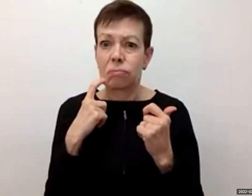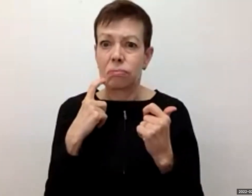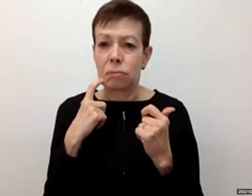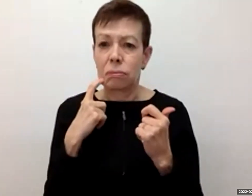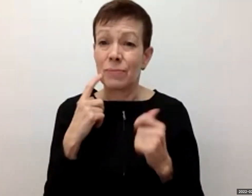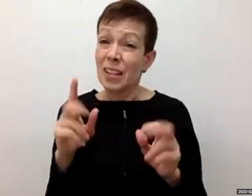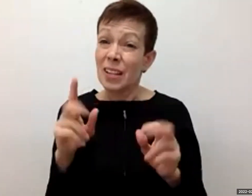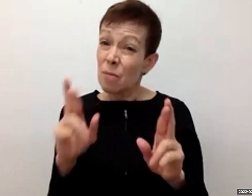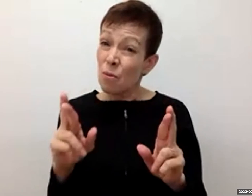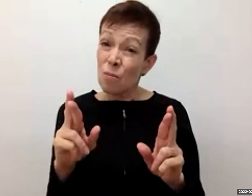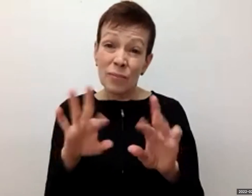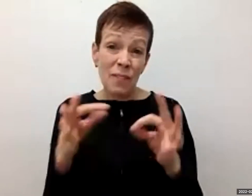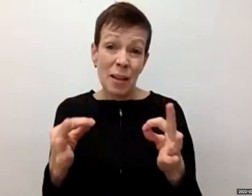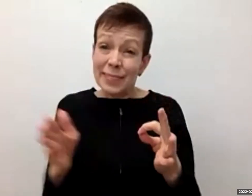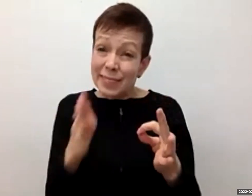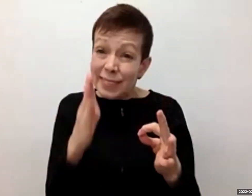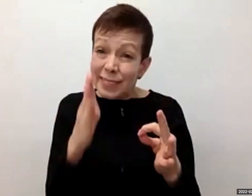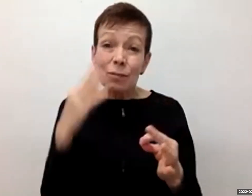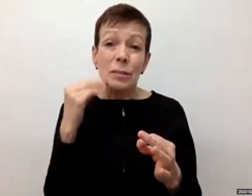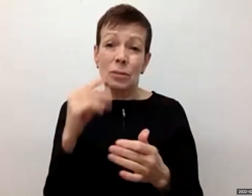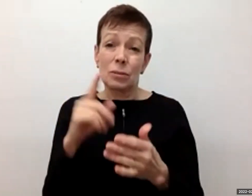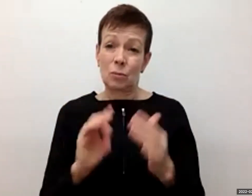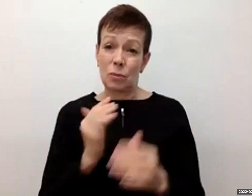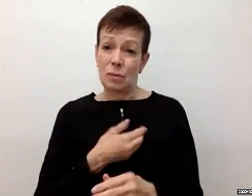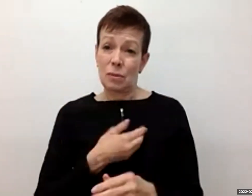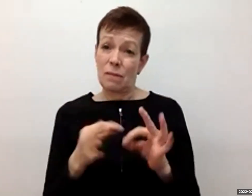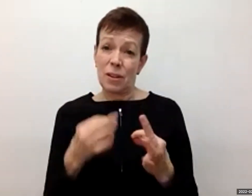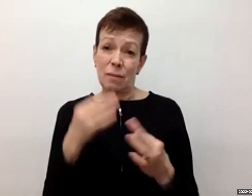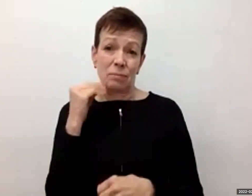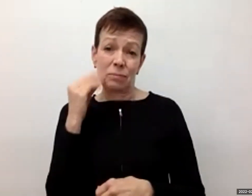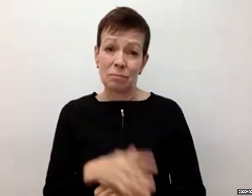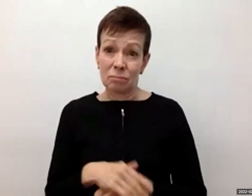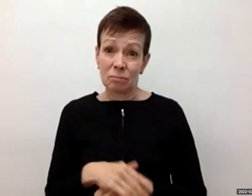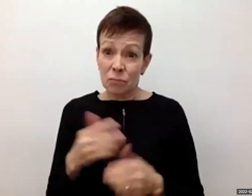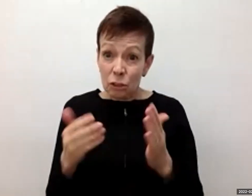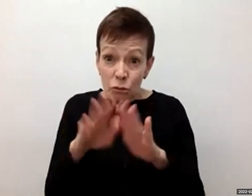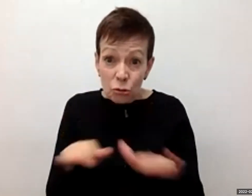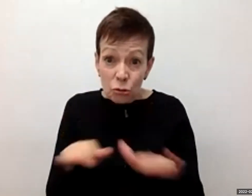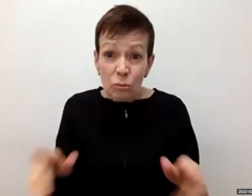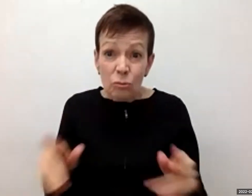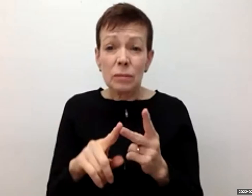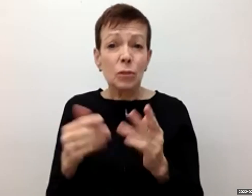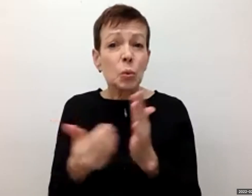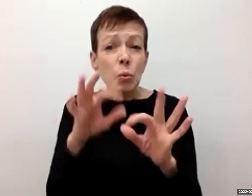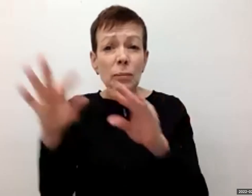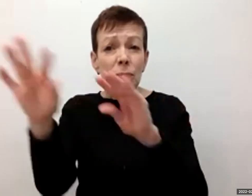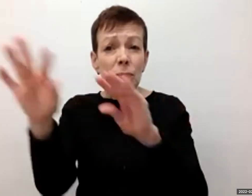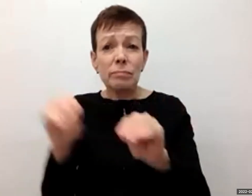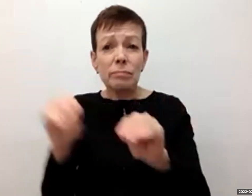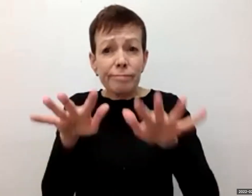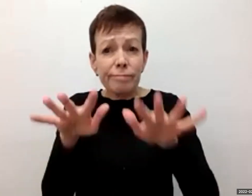Canada the way that we did. I hope that other children and newcomers don't have to spend years trying to heal.